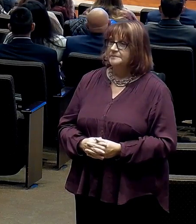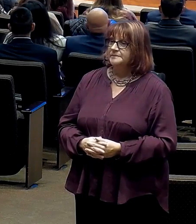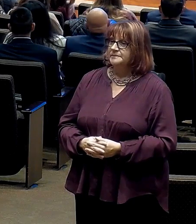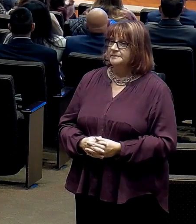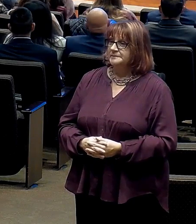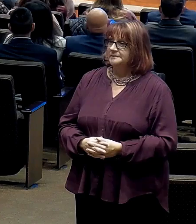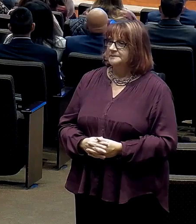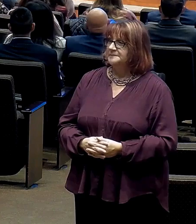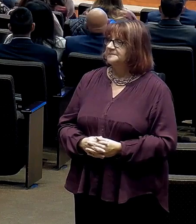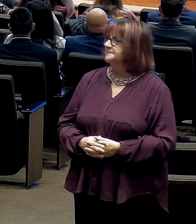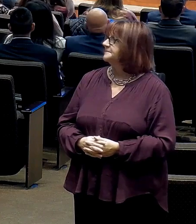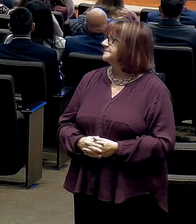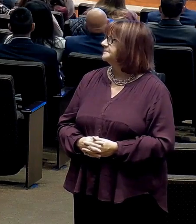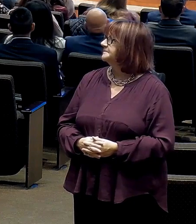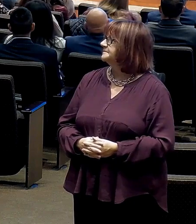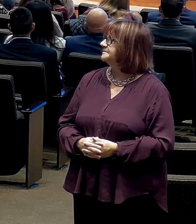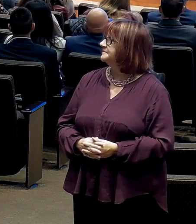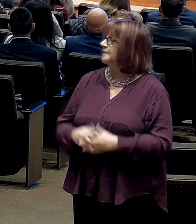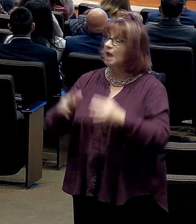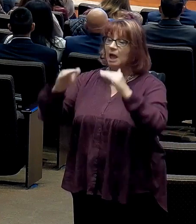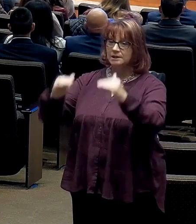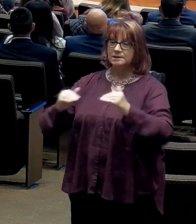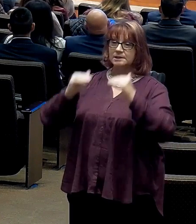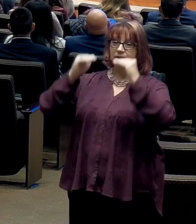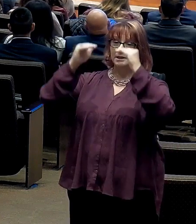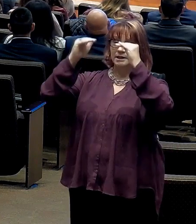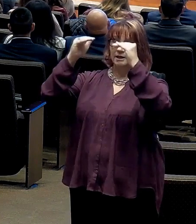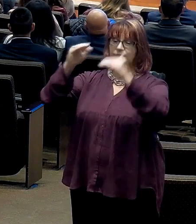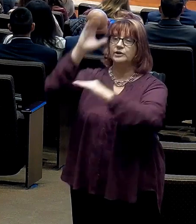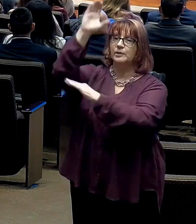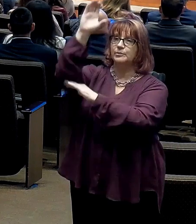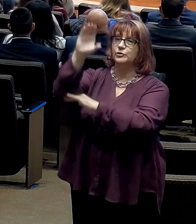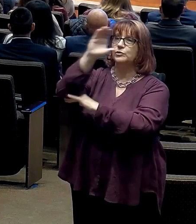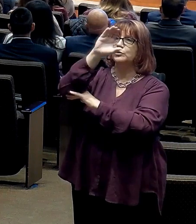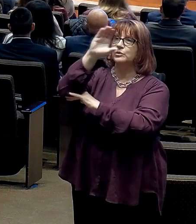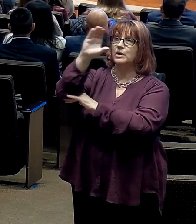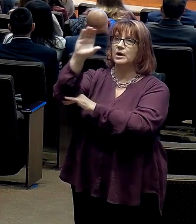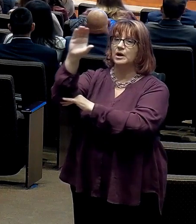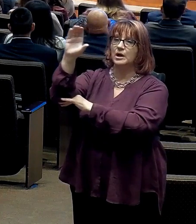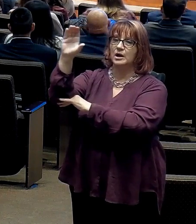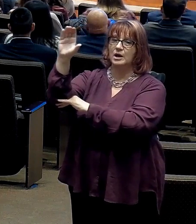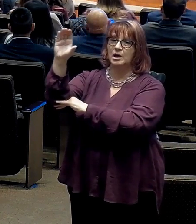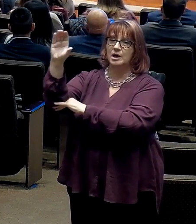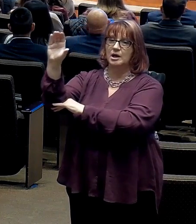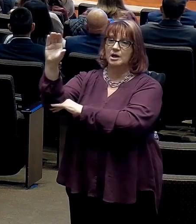Lift up the cross, carry the light of the gospel,